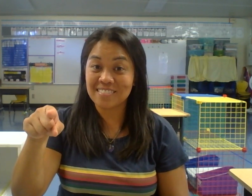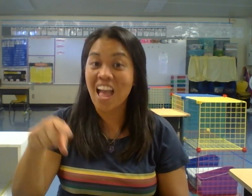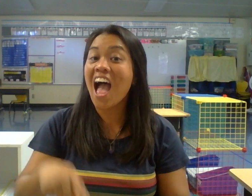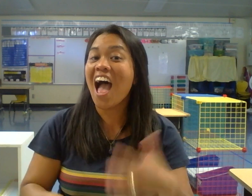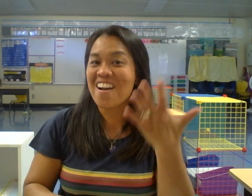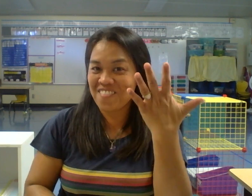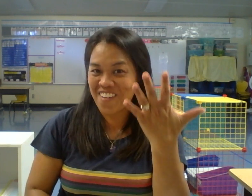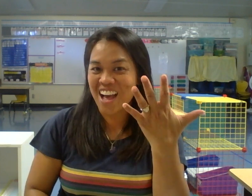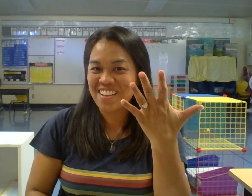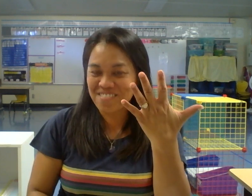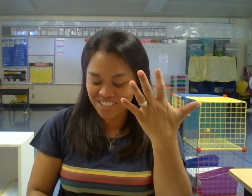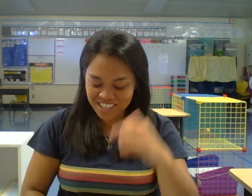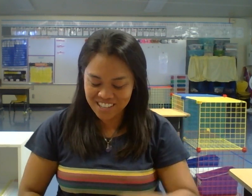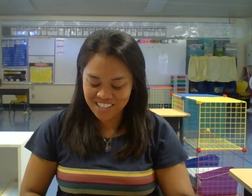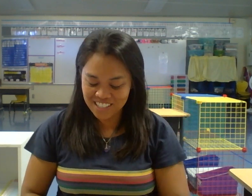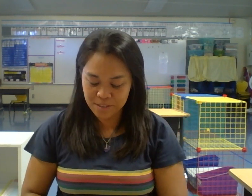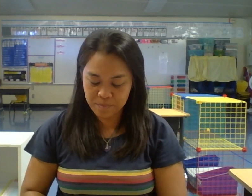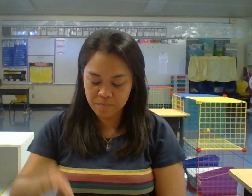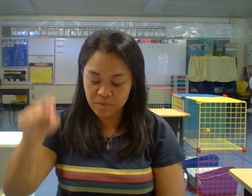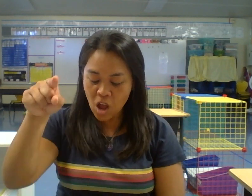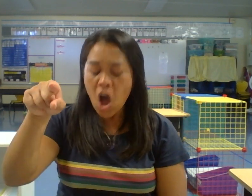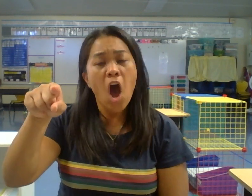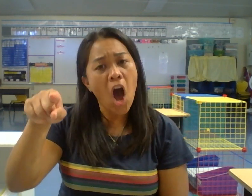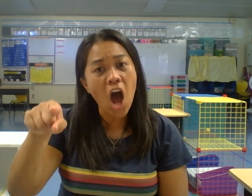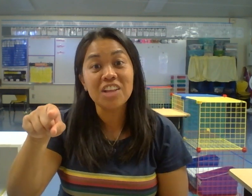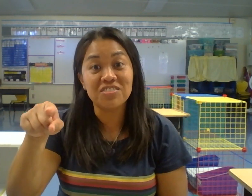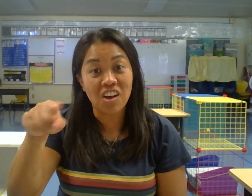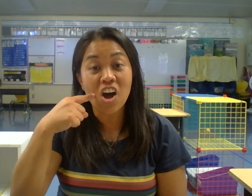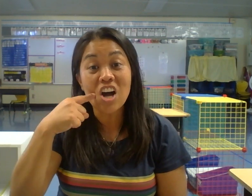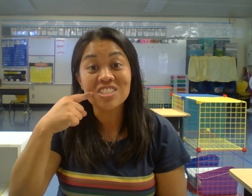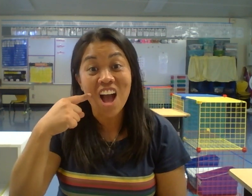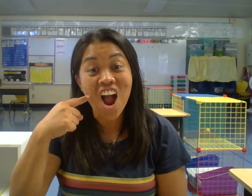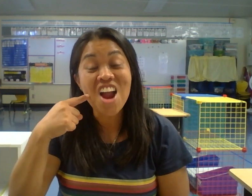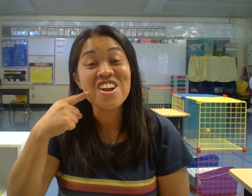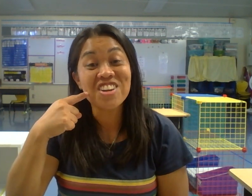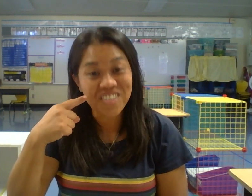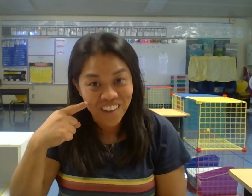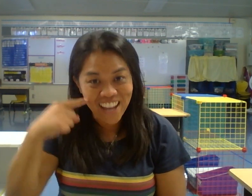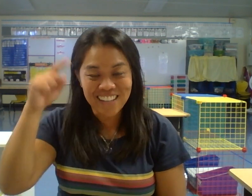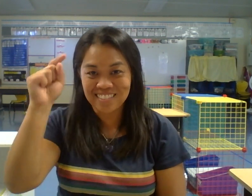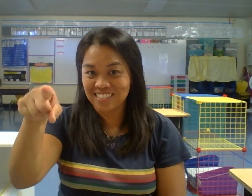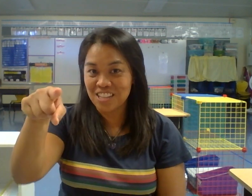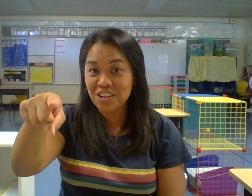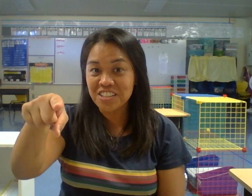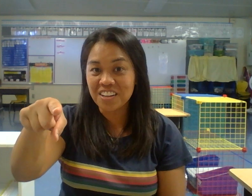Five words. Hot dogs are great. Your turn.